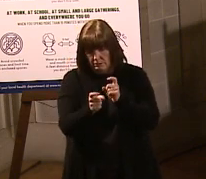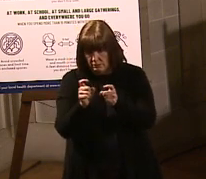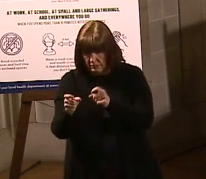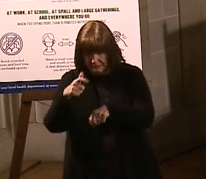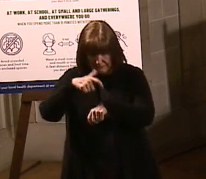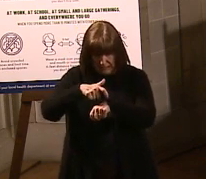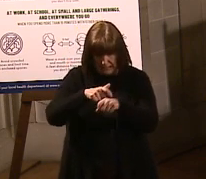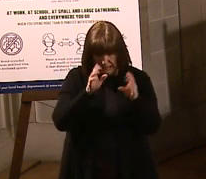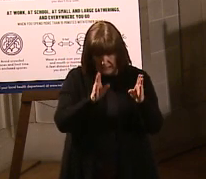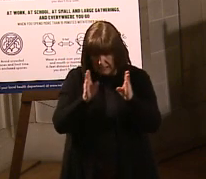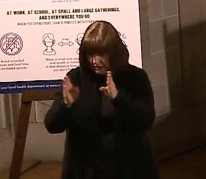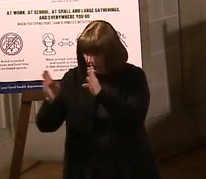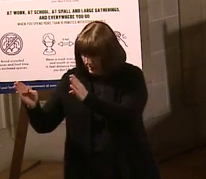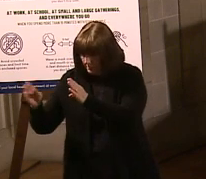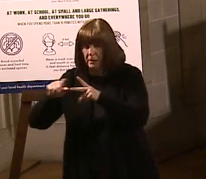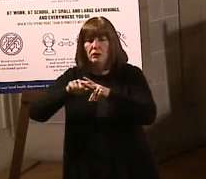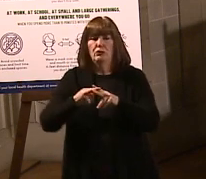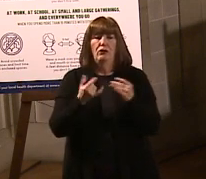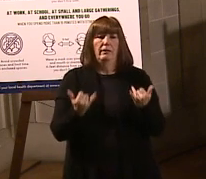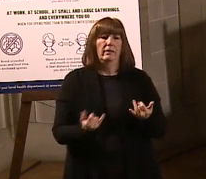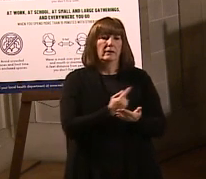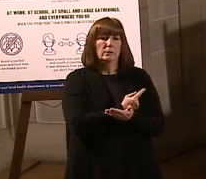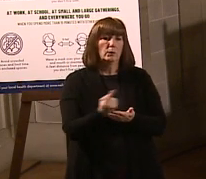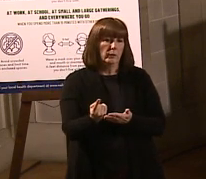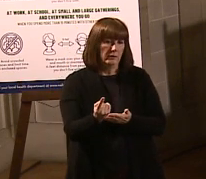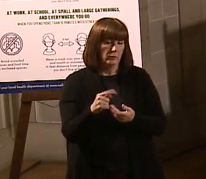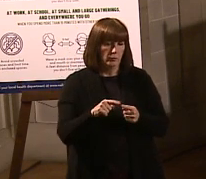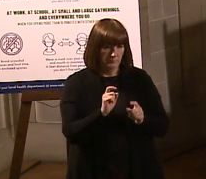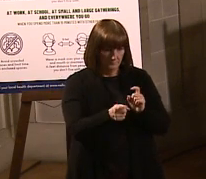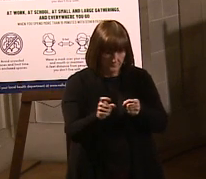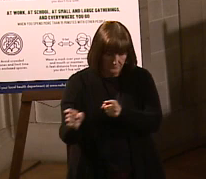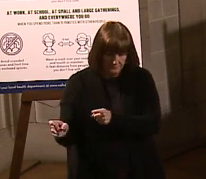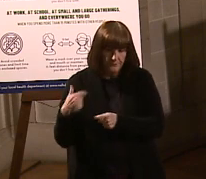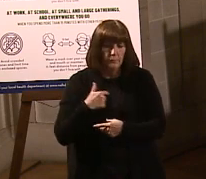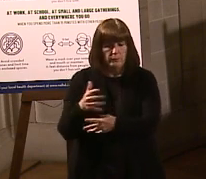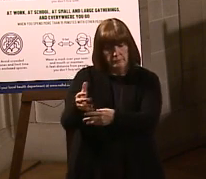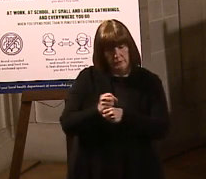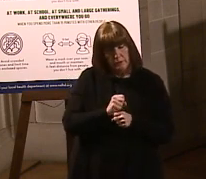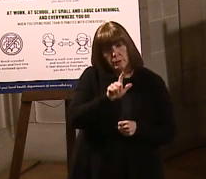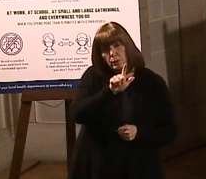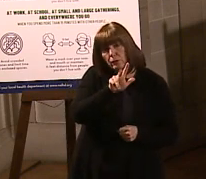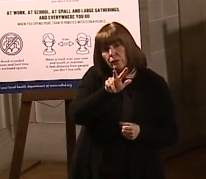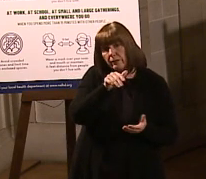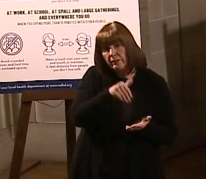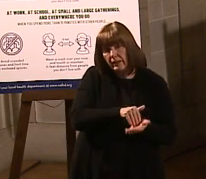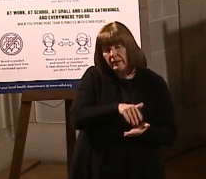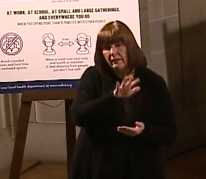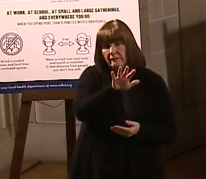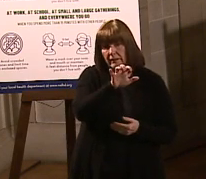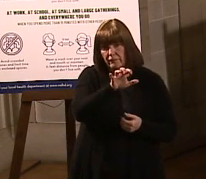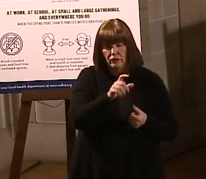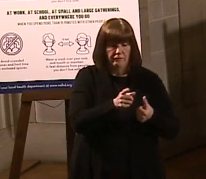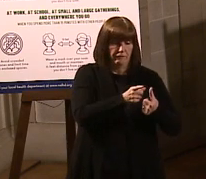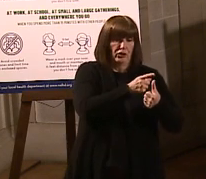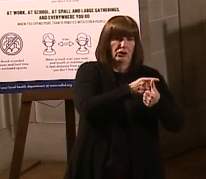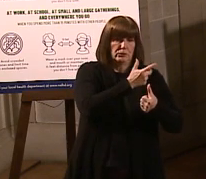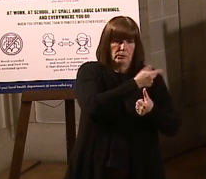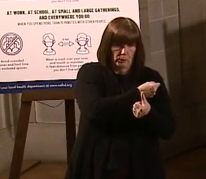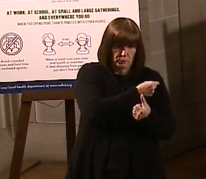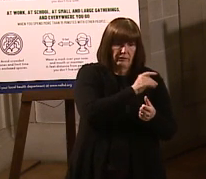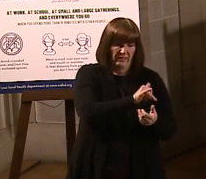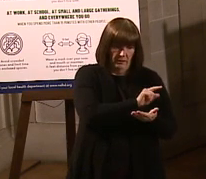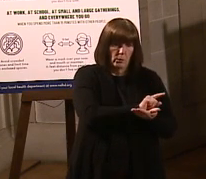were only able to be started this week to administer. We have also been receiving 23,500 primary doses over this week.